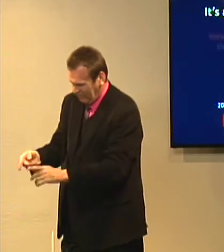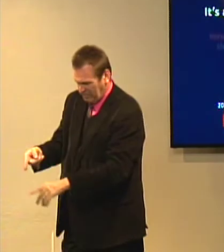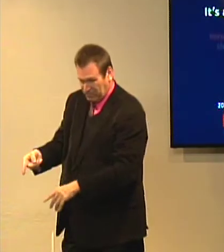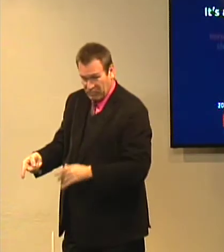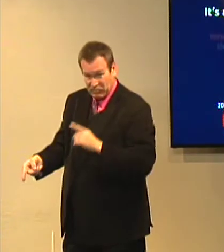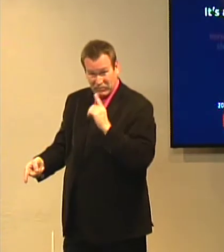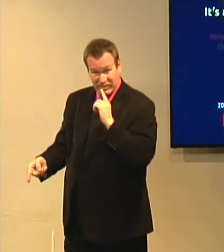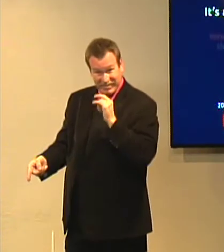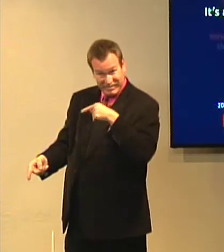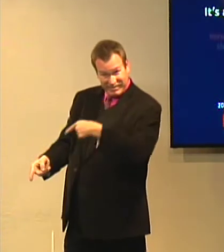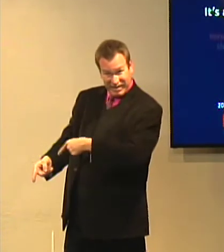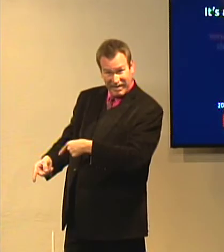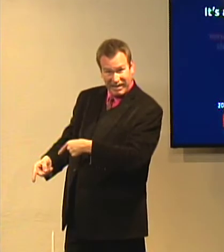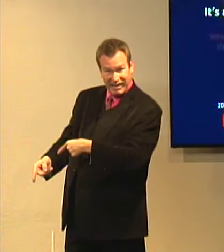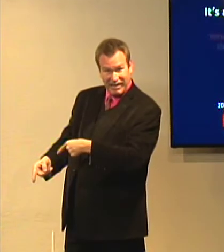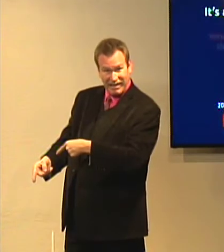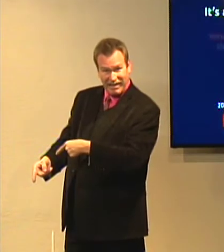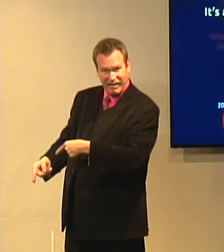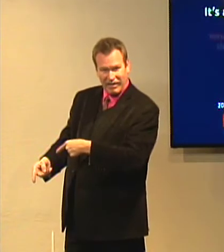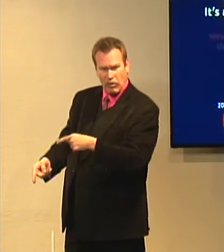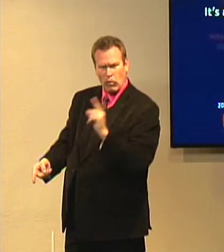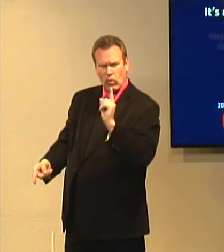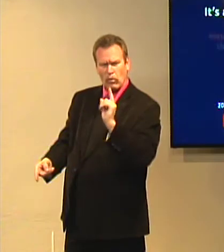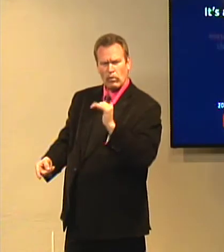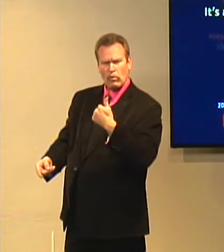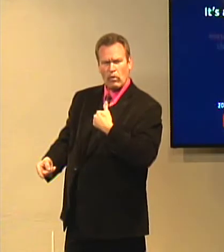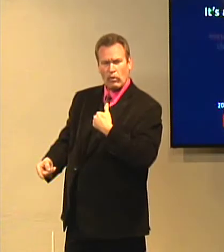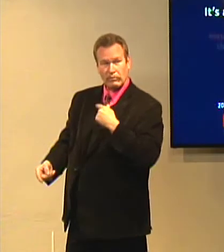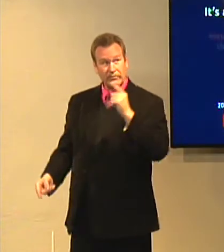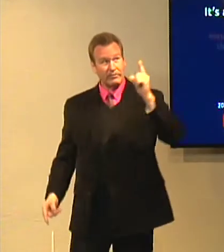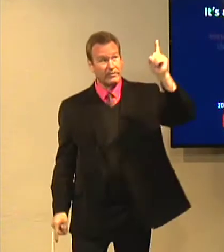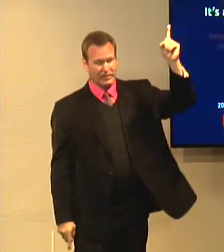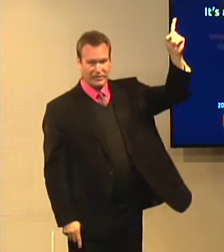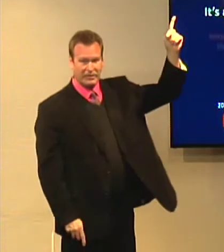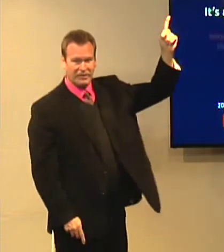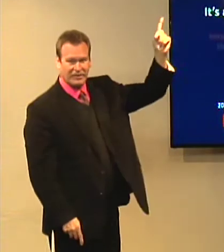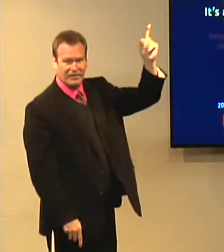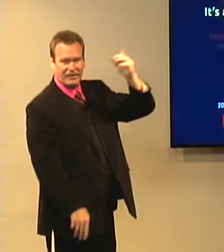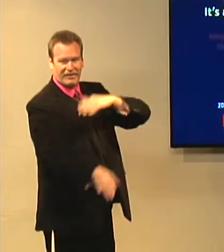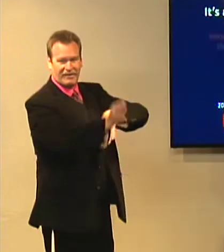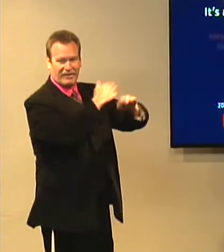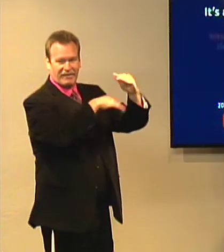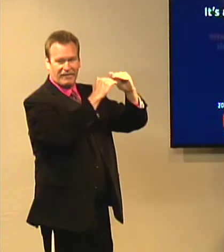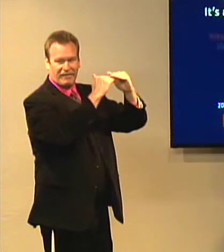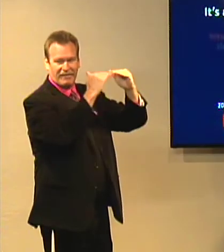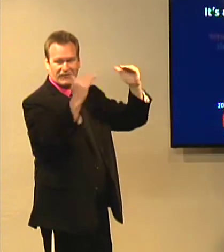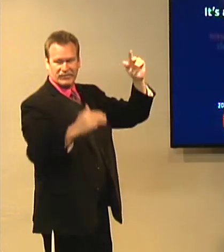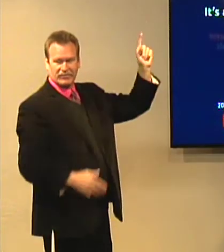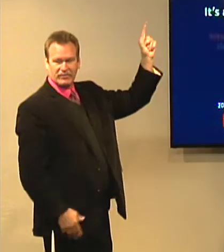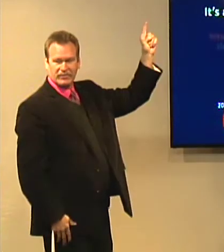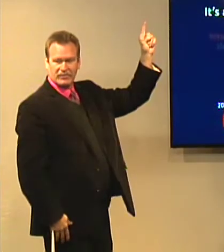put something there. But is that the person's, where's their soul? So if a person is saved, their soul is in heaven.